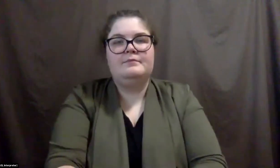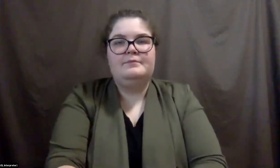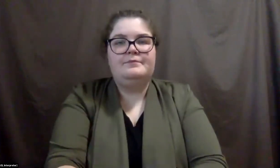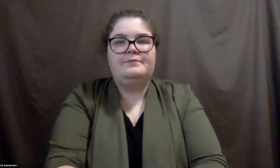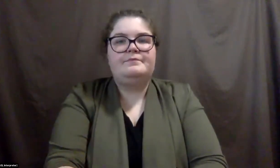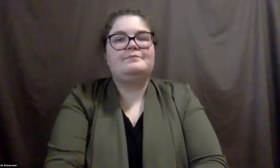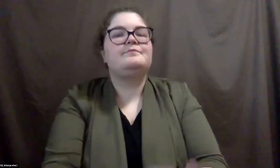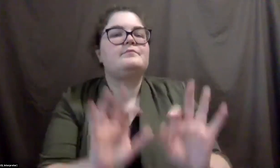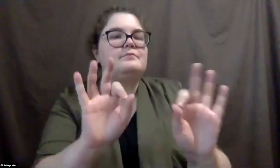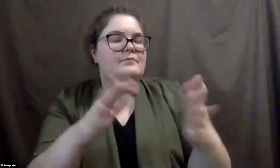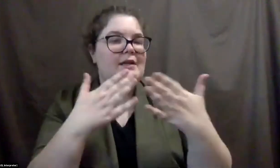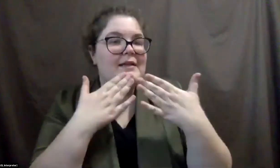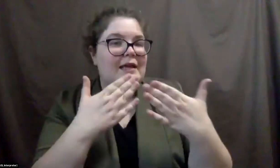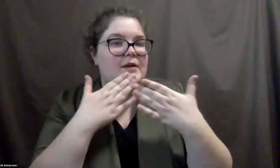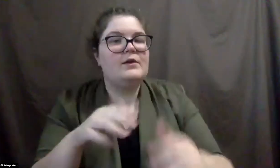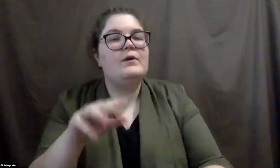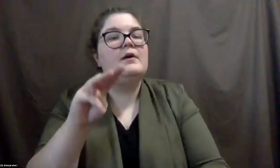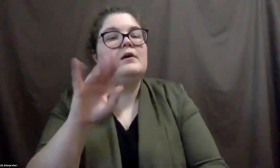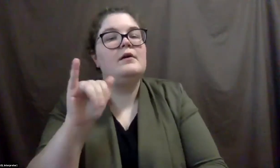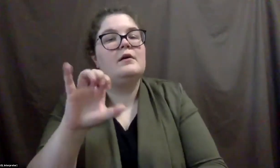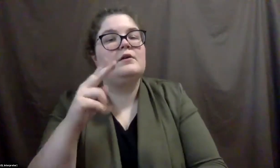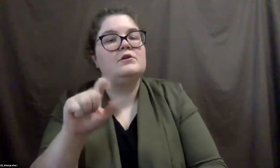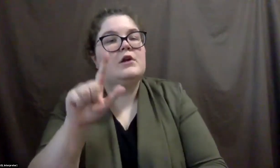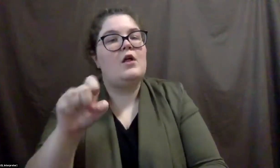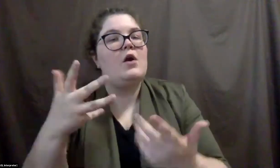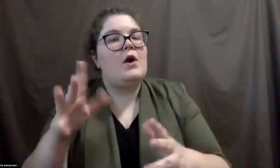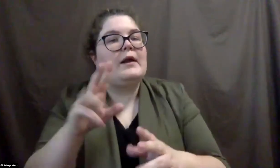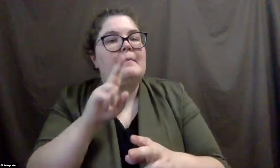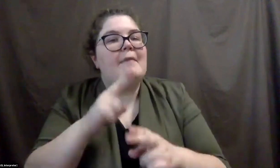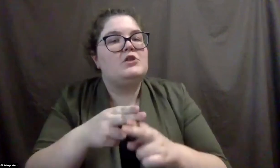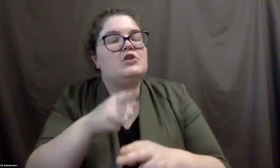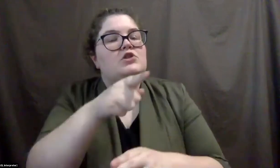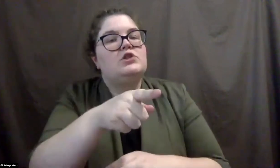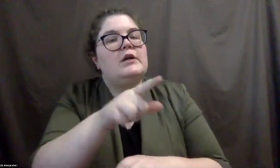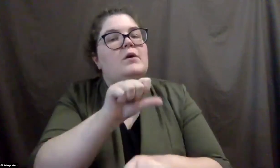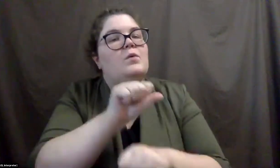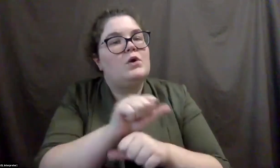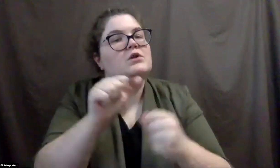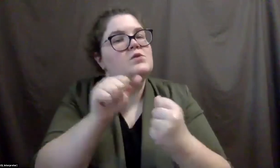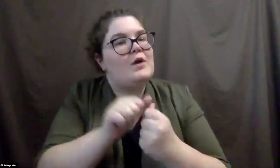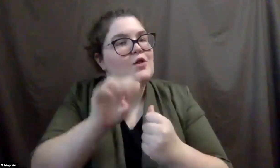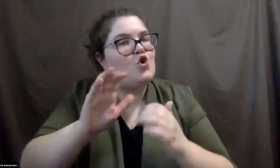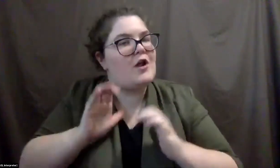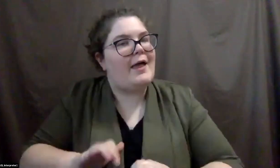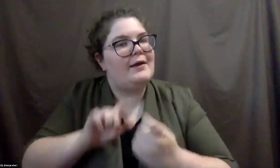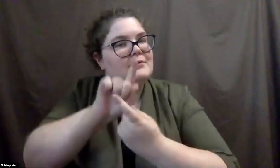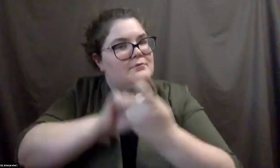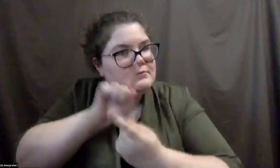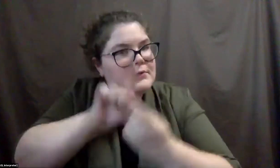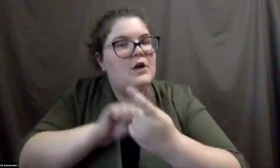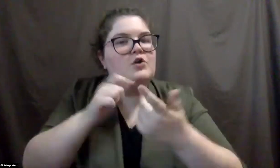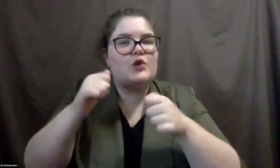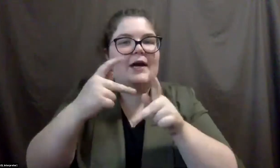Thank you. And Michelle already mentioned that she works individually with her clients to make the best